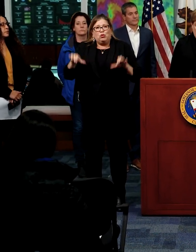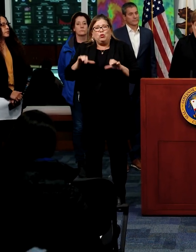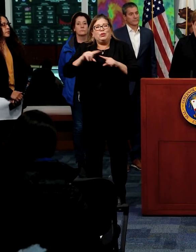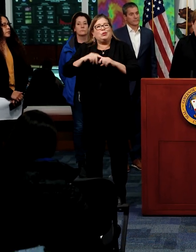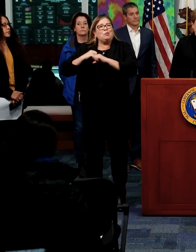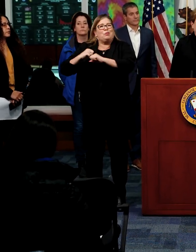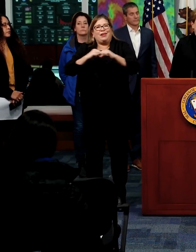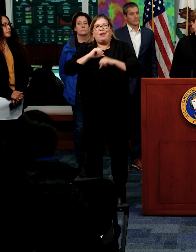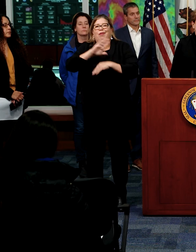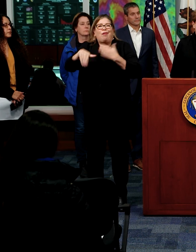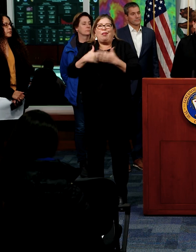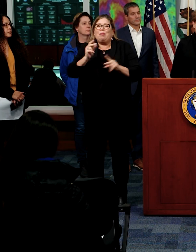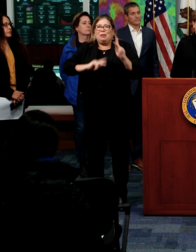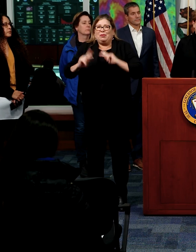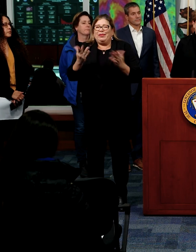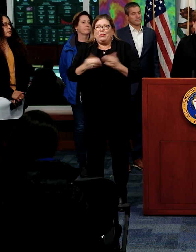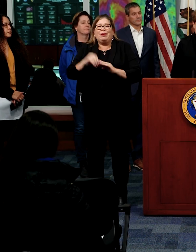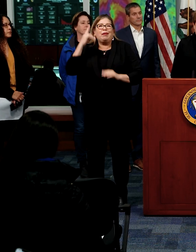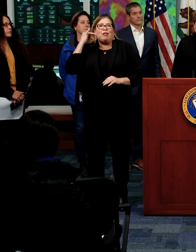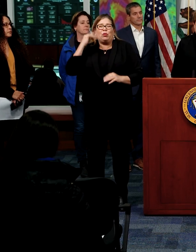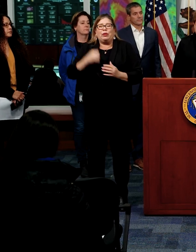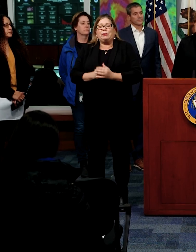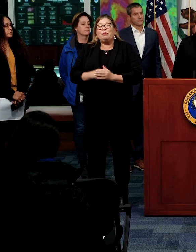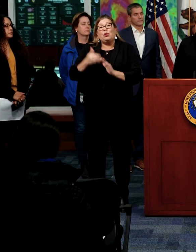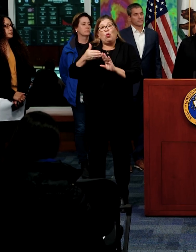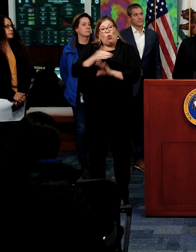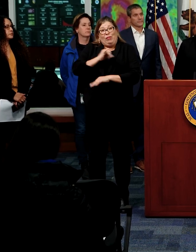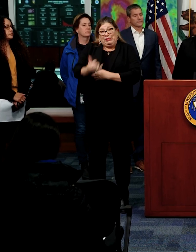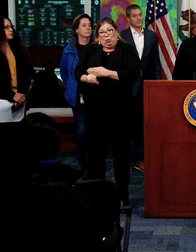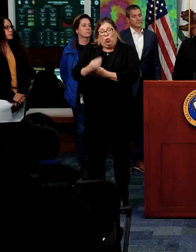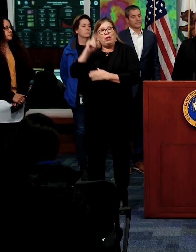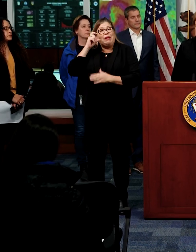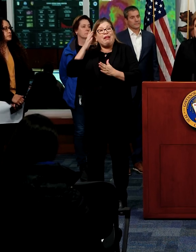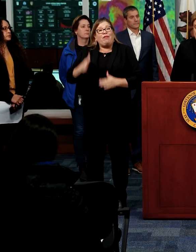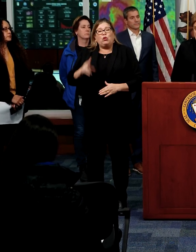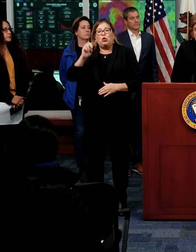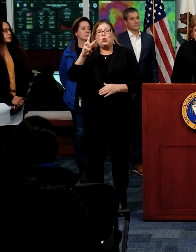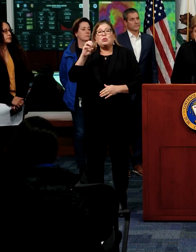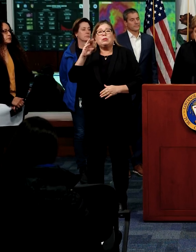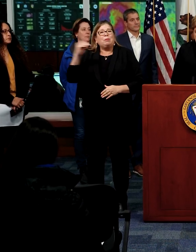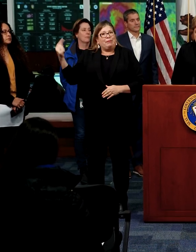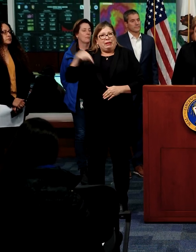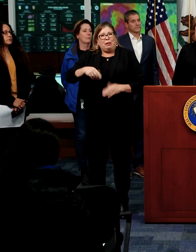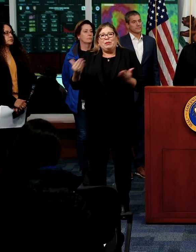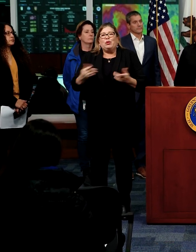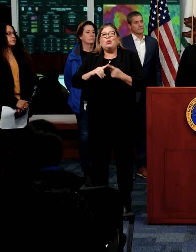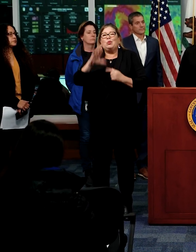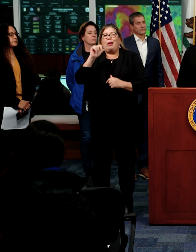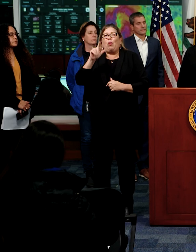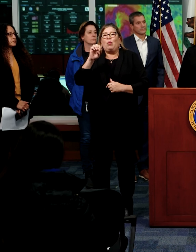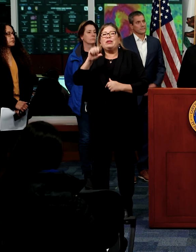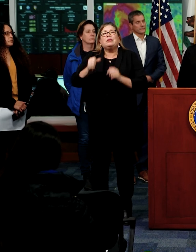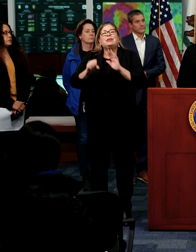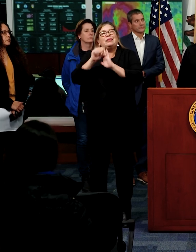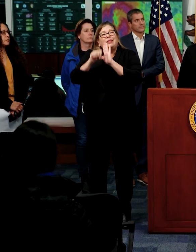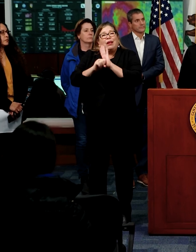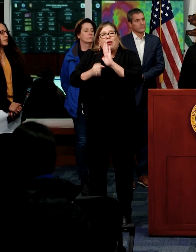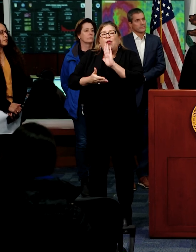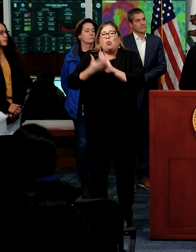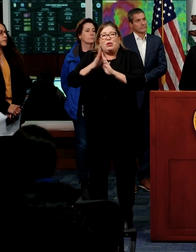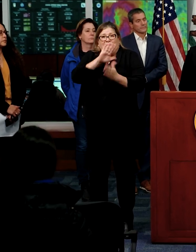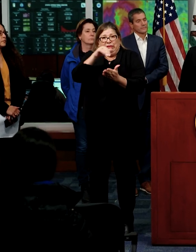safe. Earlier this morning, Governor Newsom was here at the State Operations Center where he signed a